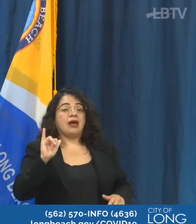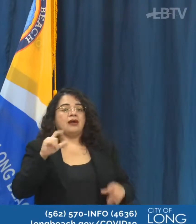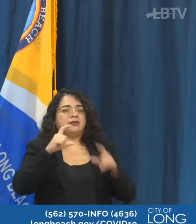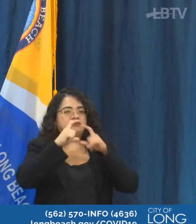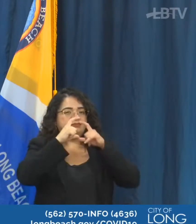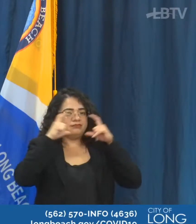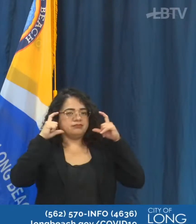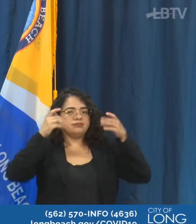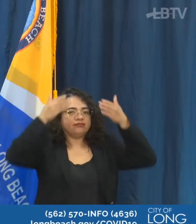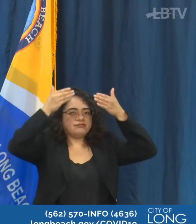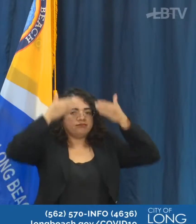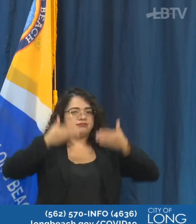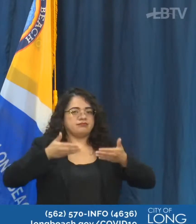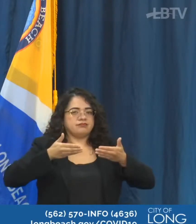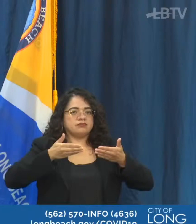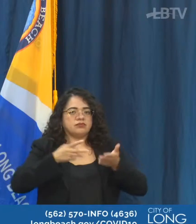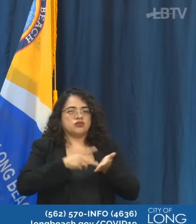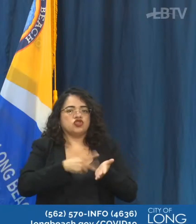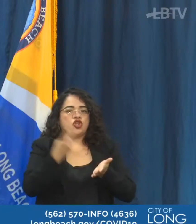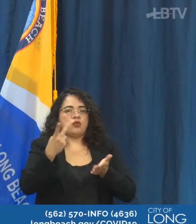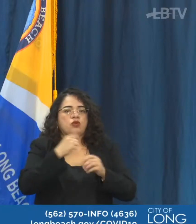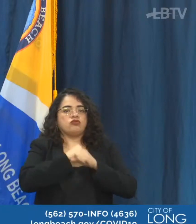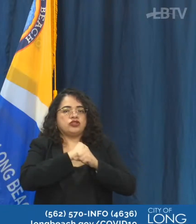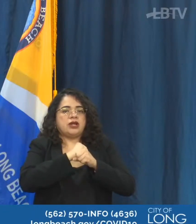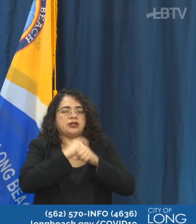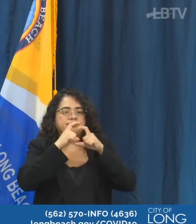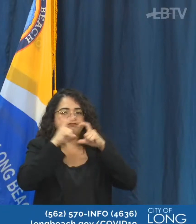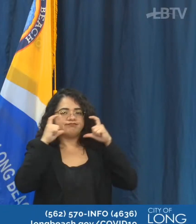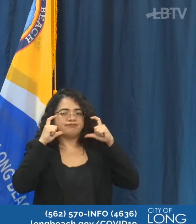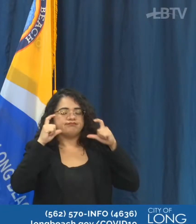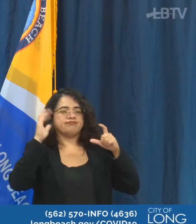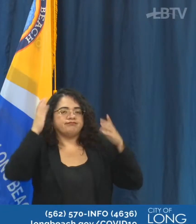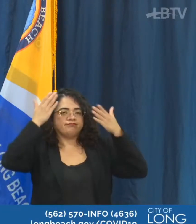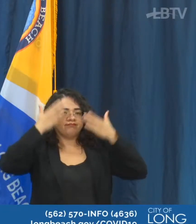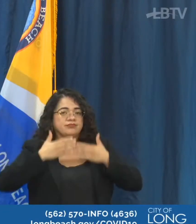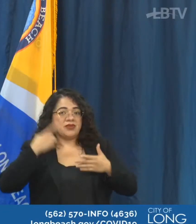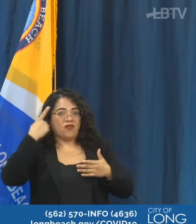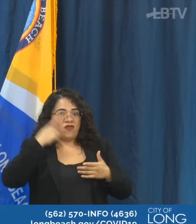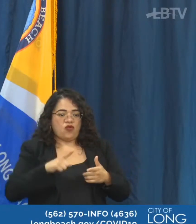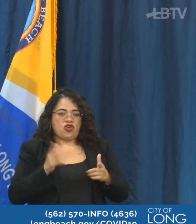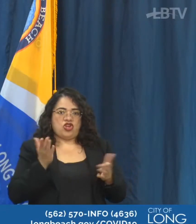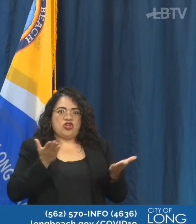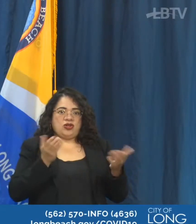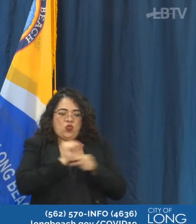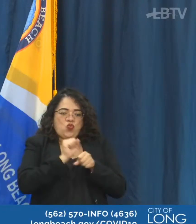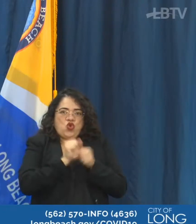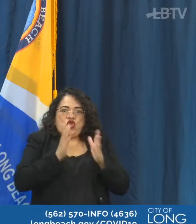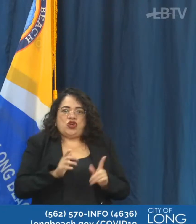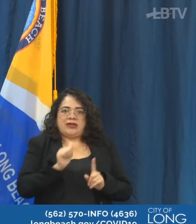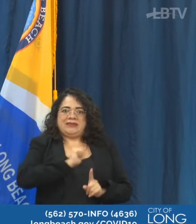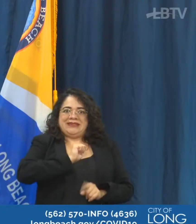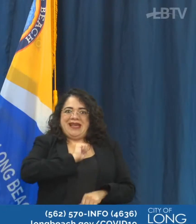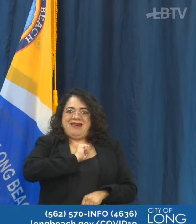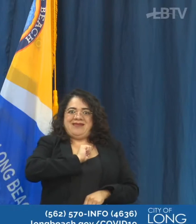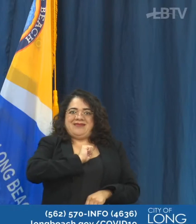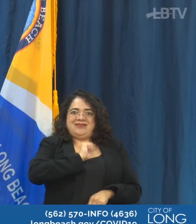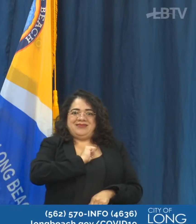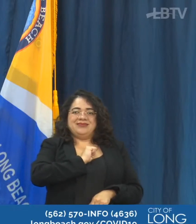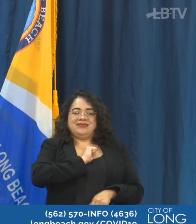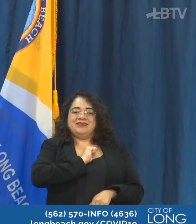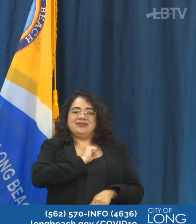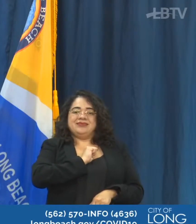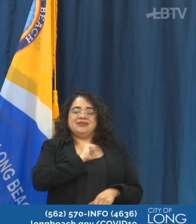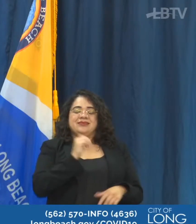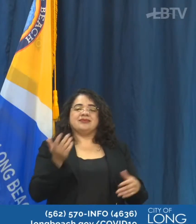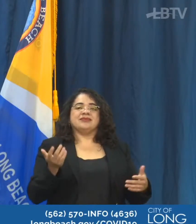and the face shield to have that double protection for the server. And so I know we've gotten actually a lot of comments from folks